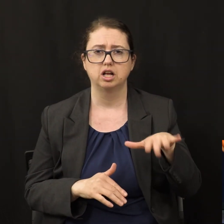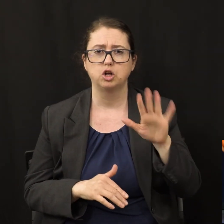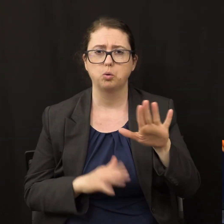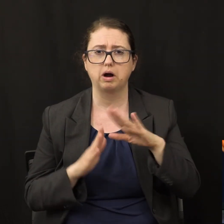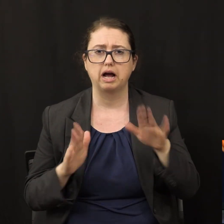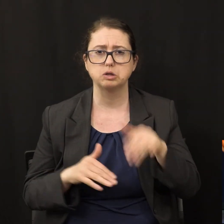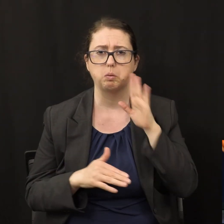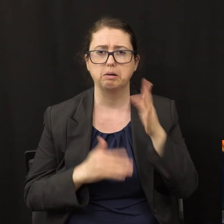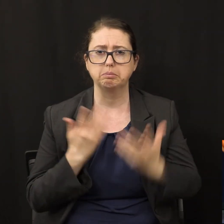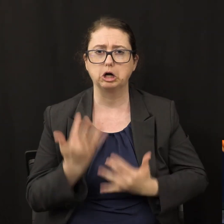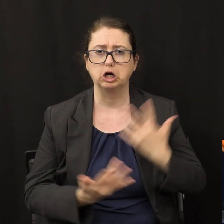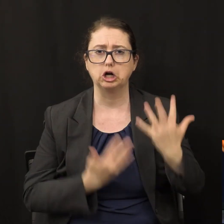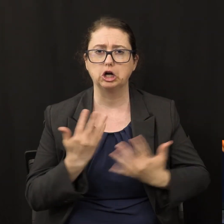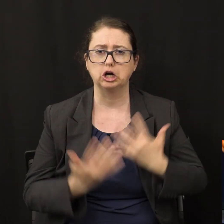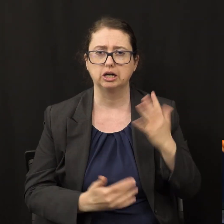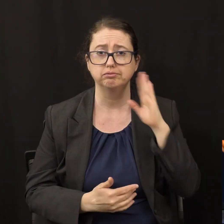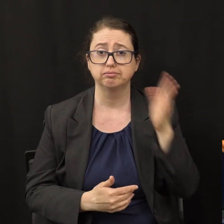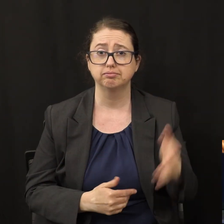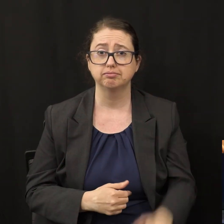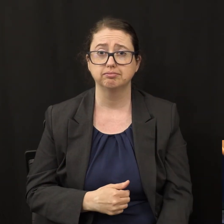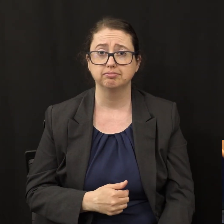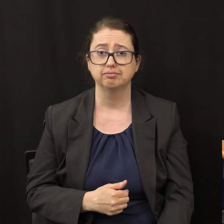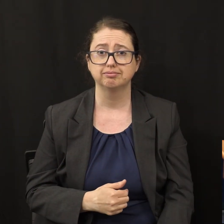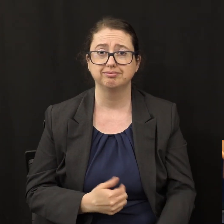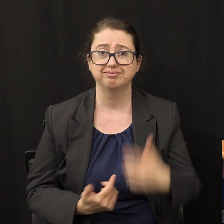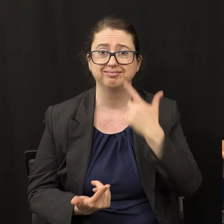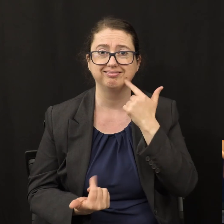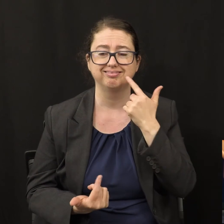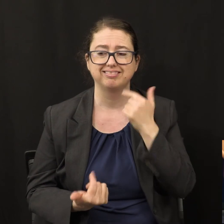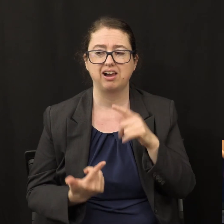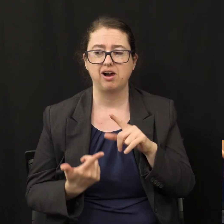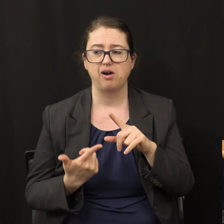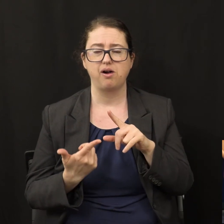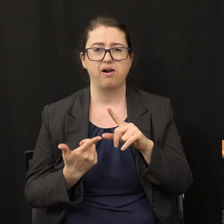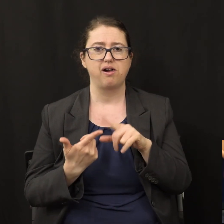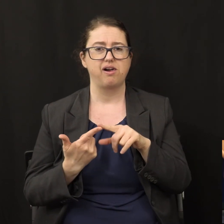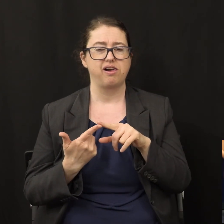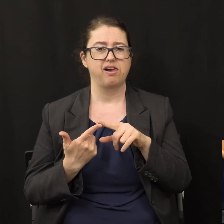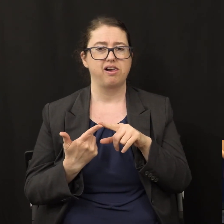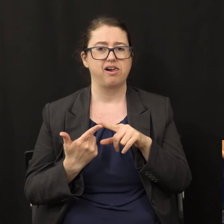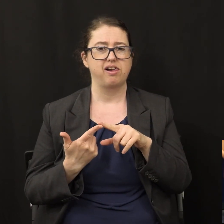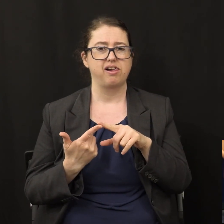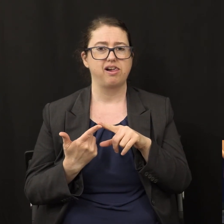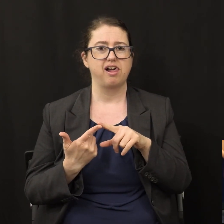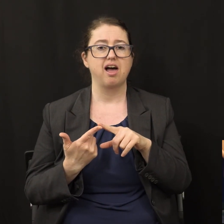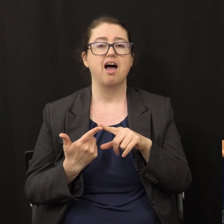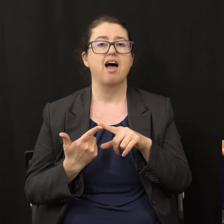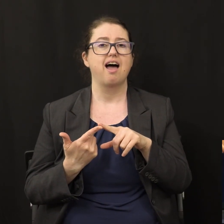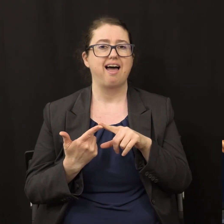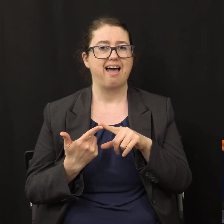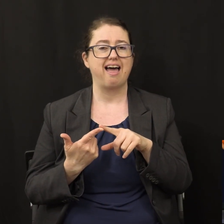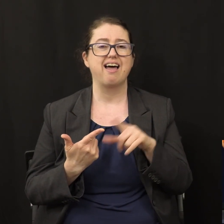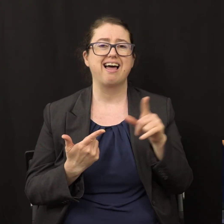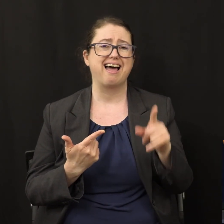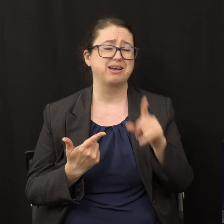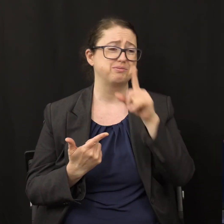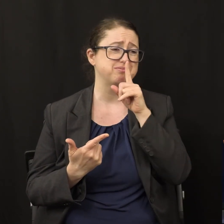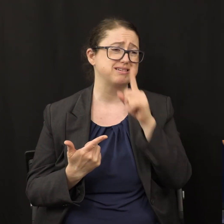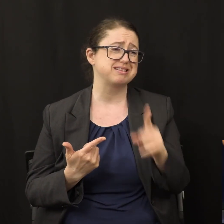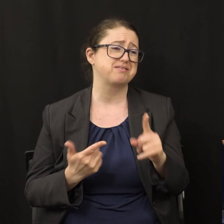oh I've got a I've got a brand I'm not going to tell you the model because some of you might have it but oh I have this wonderful